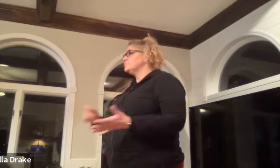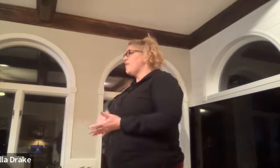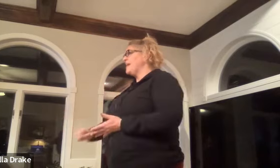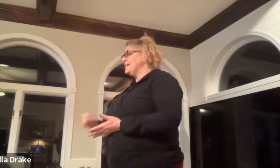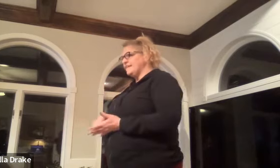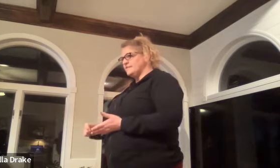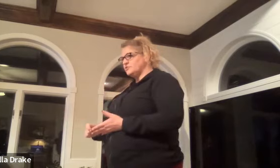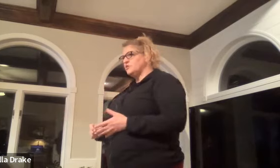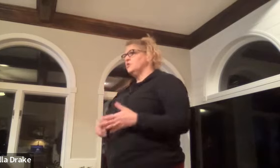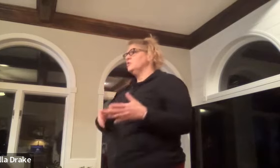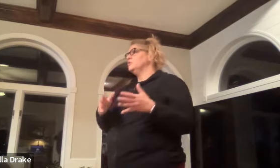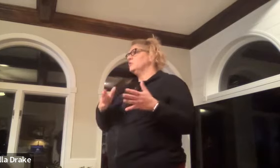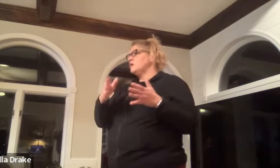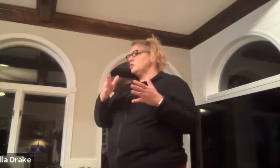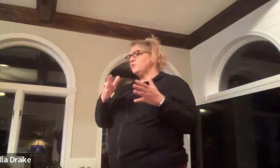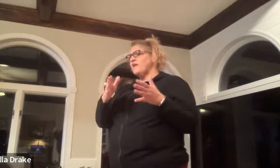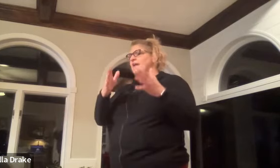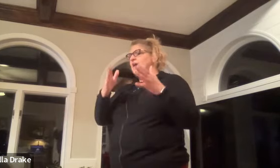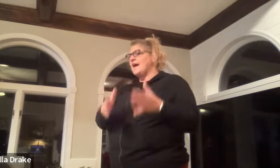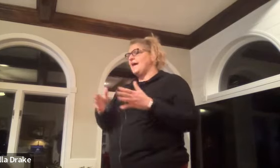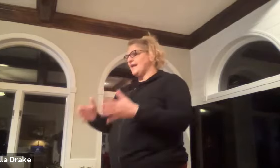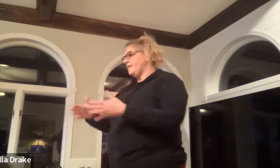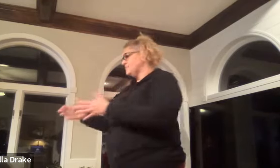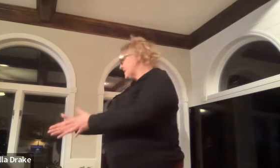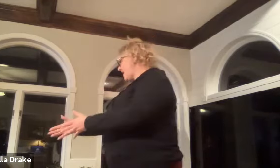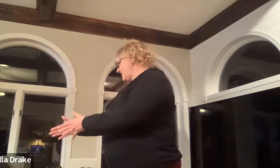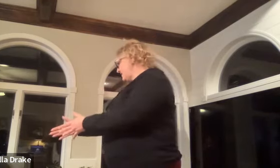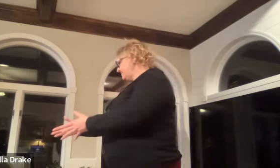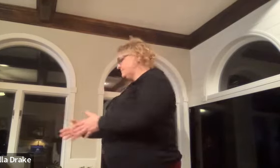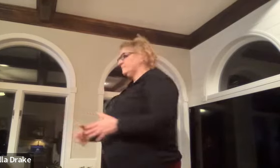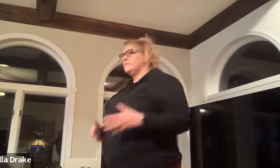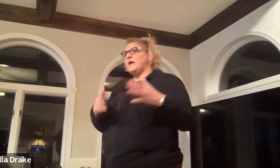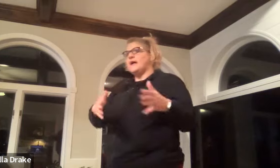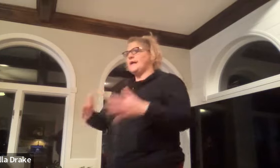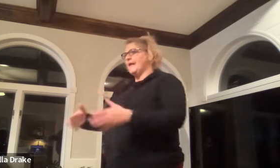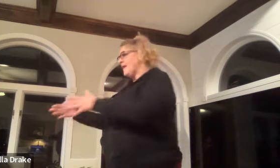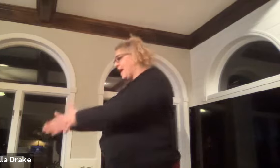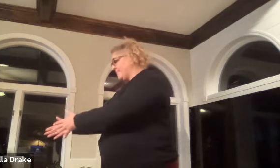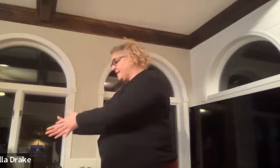write in english you would write i am sad i am happy